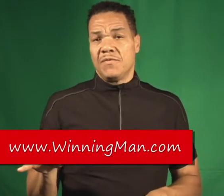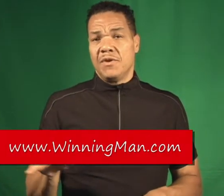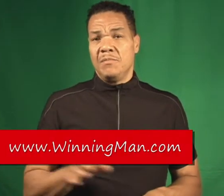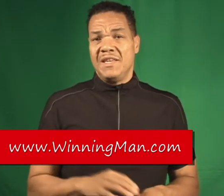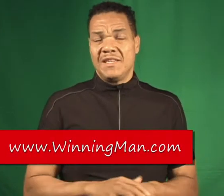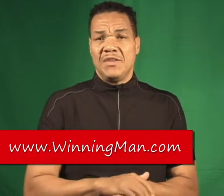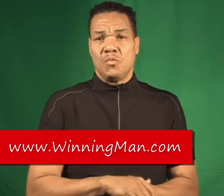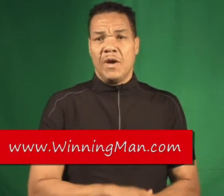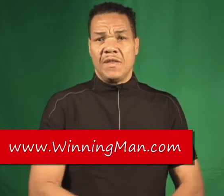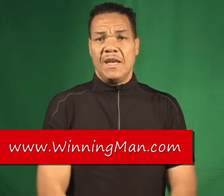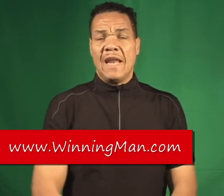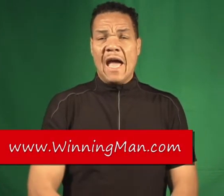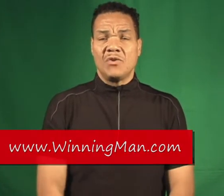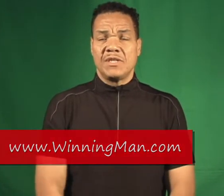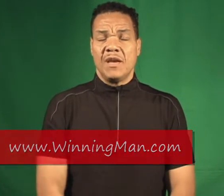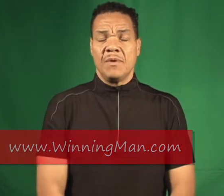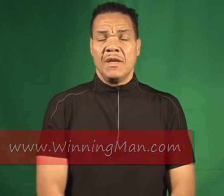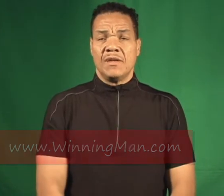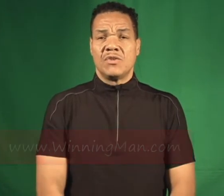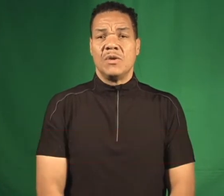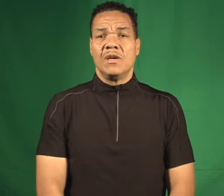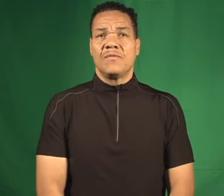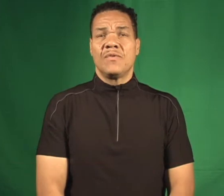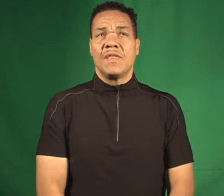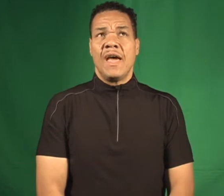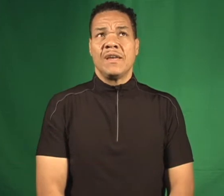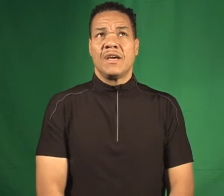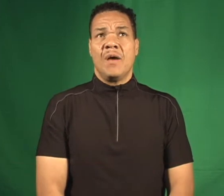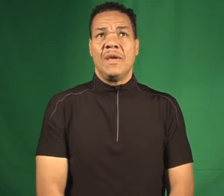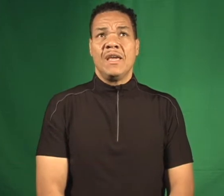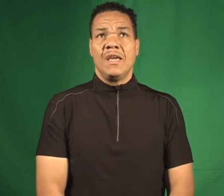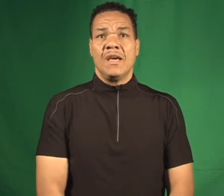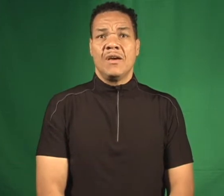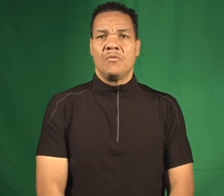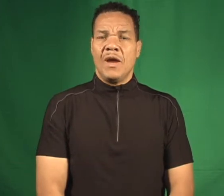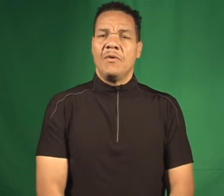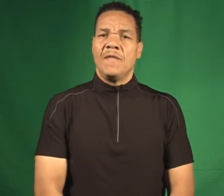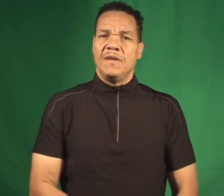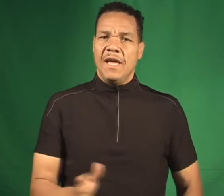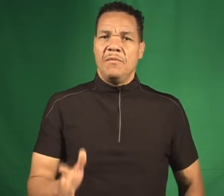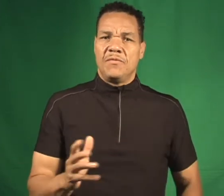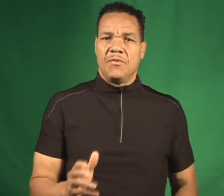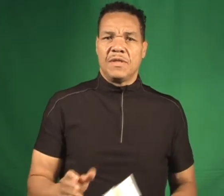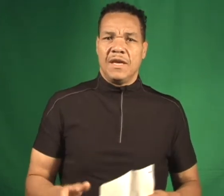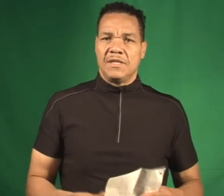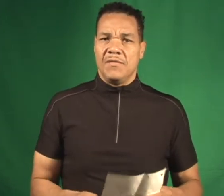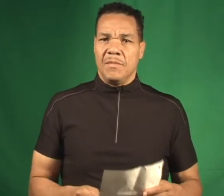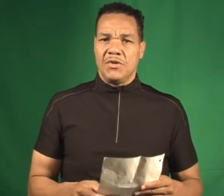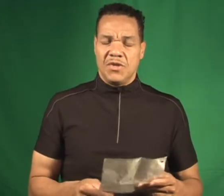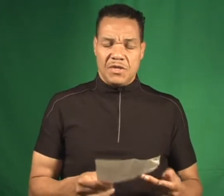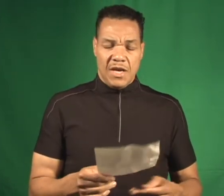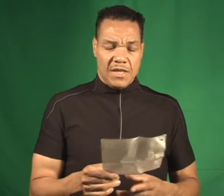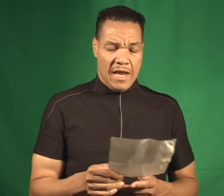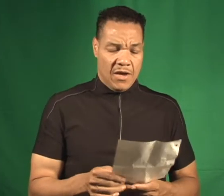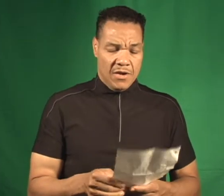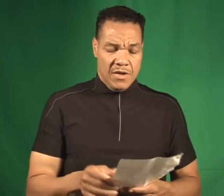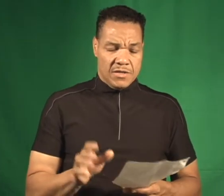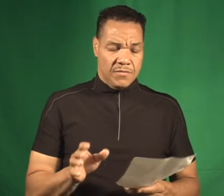for NBC's Where They Now segment. So, look for that coming right around the day before Thanksgiving. Make sure you check that out. Some